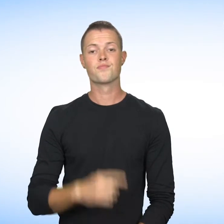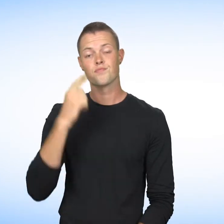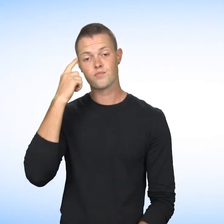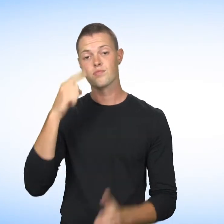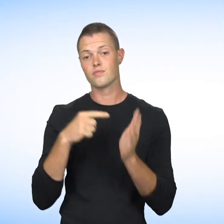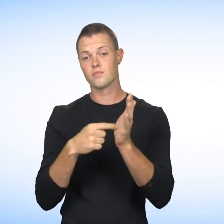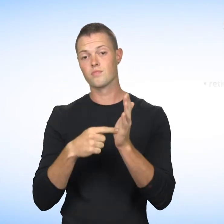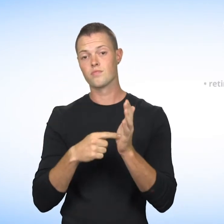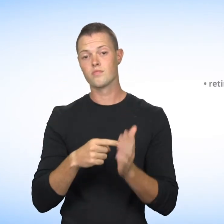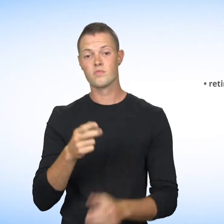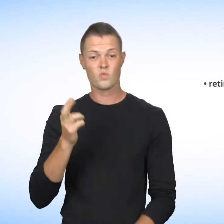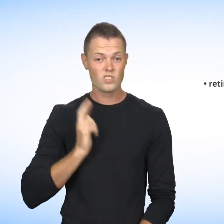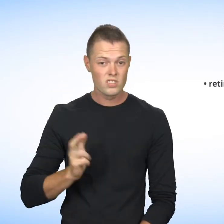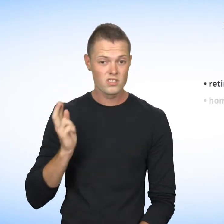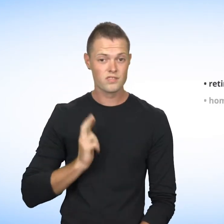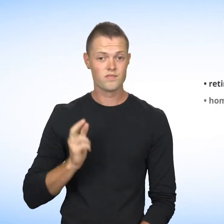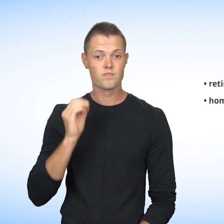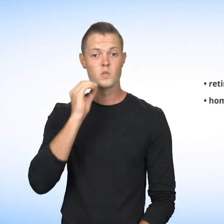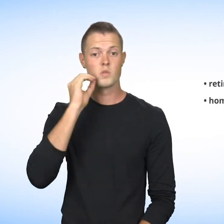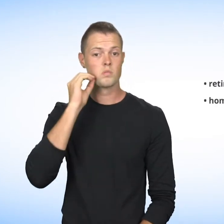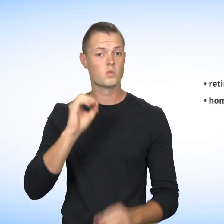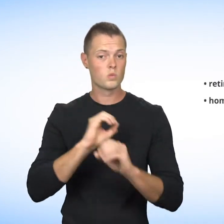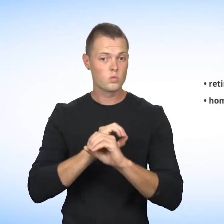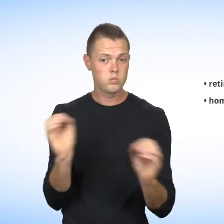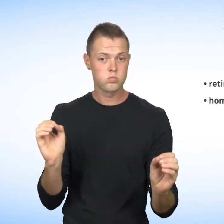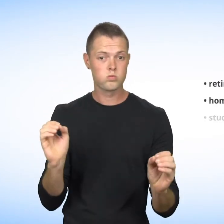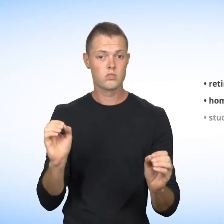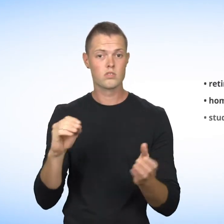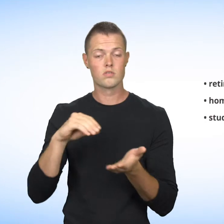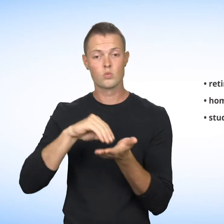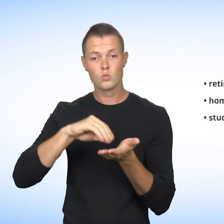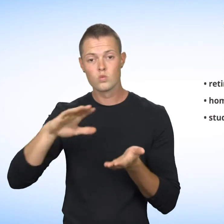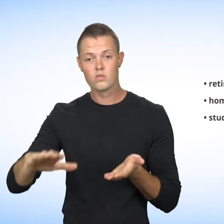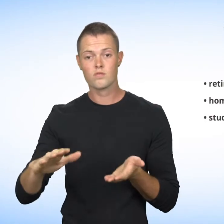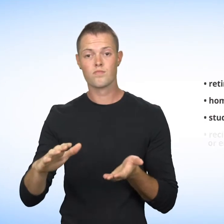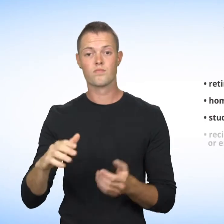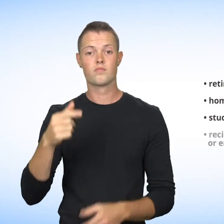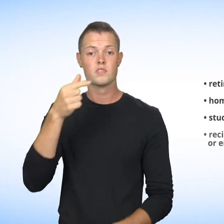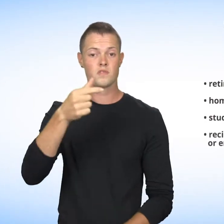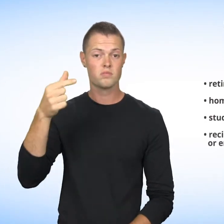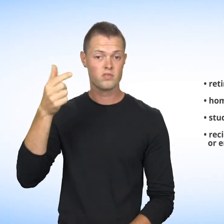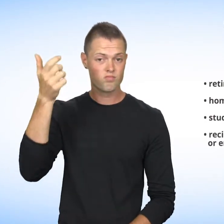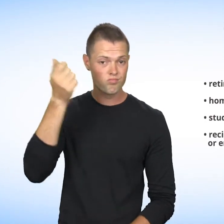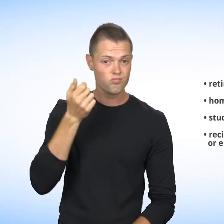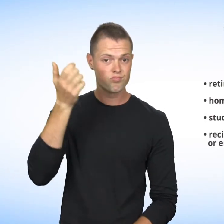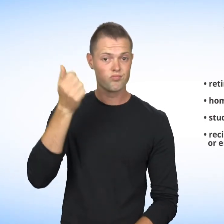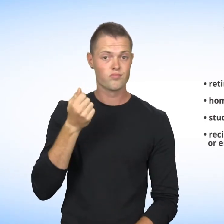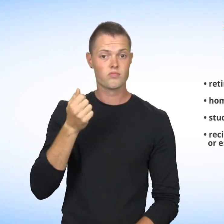For example, you are retired, homeless, a student, or a recipient of social